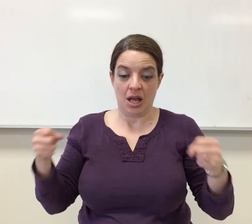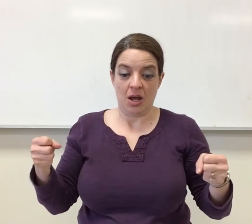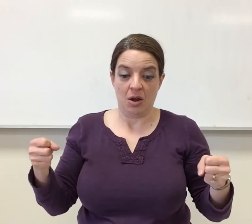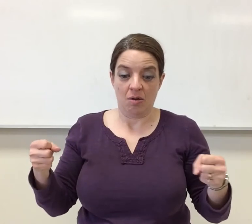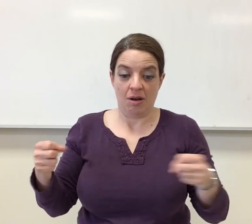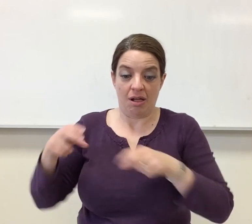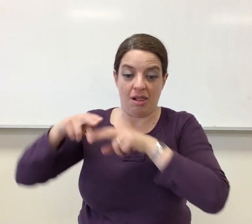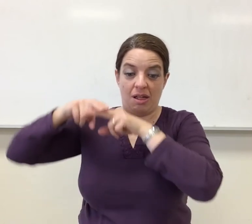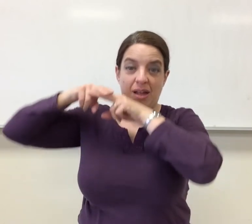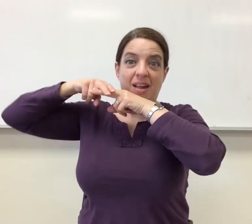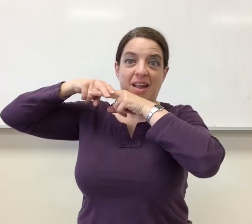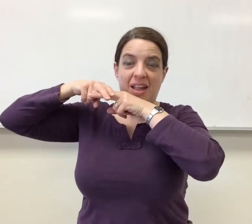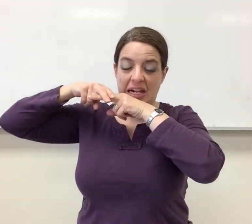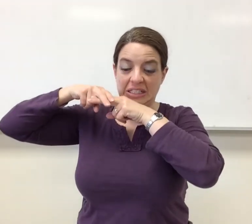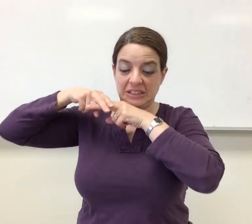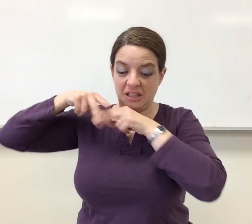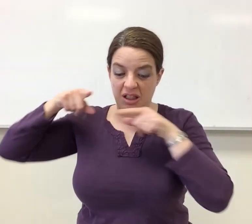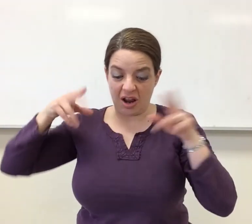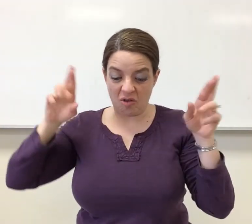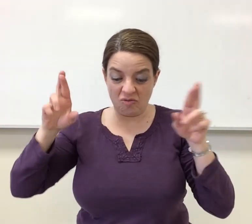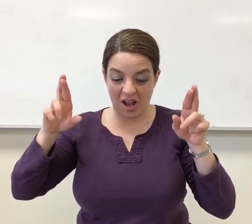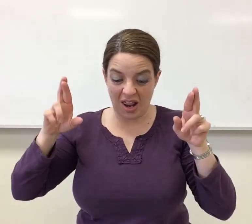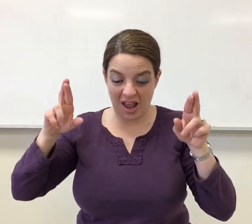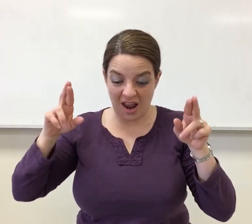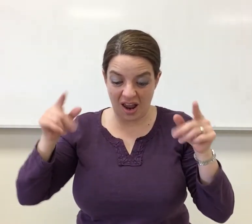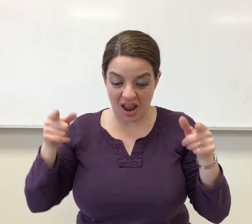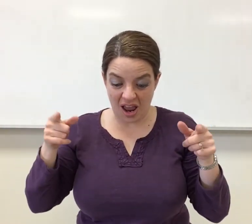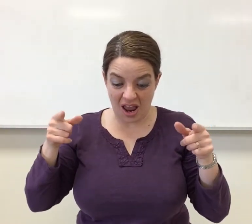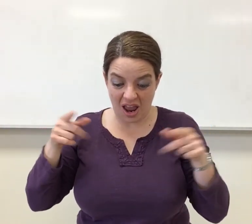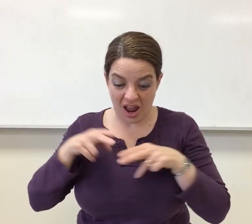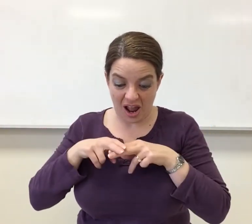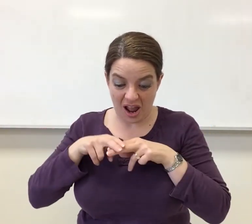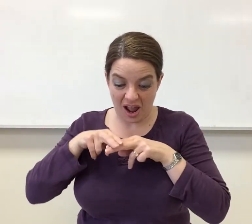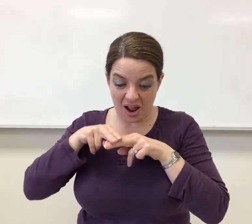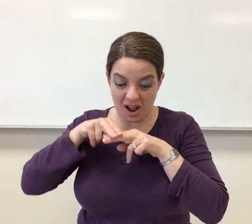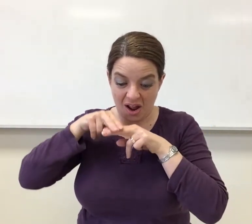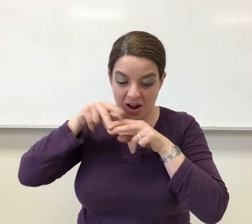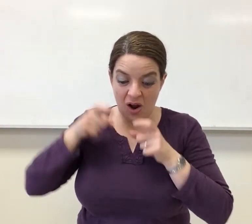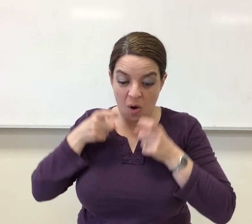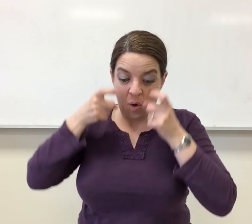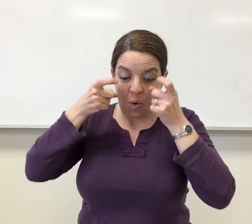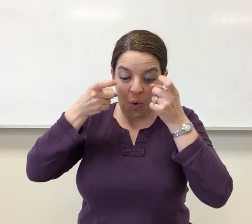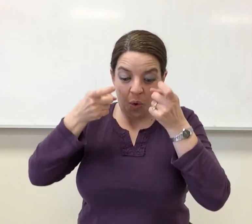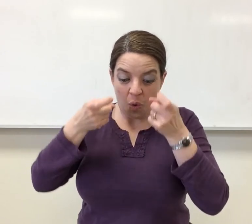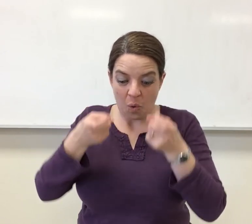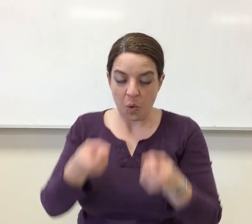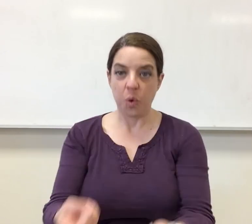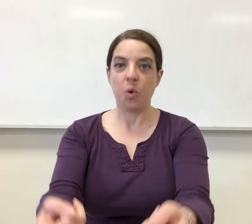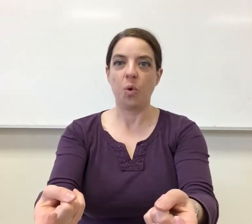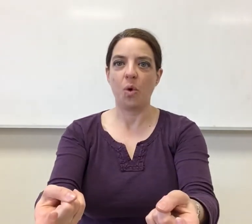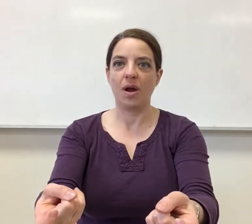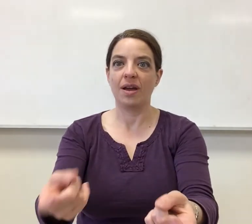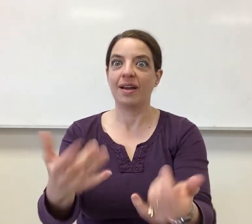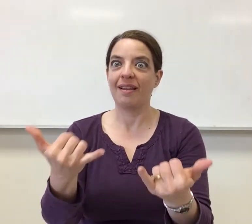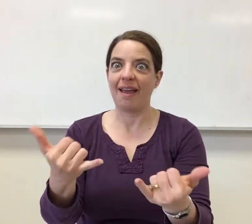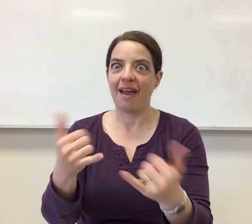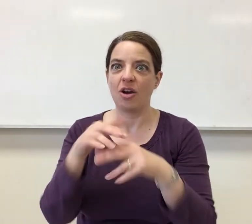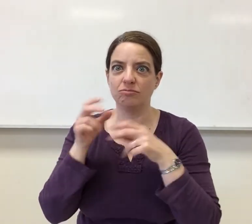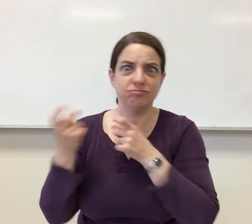get up there and you're ready. And then suddenly you go off the top and you're headed down the mountain.